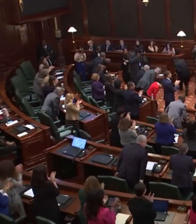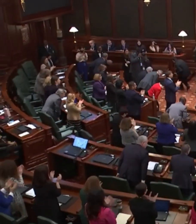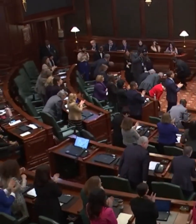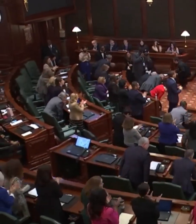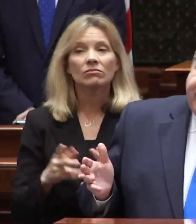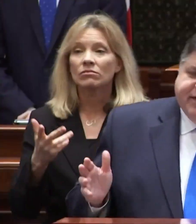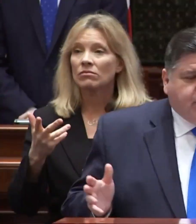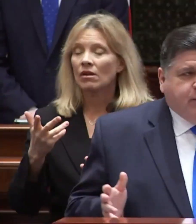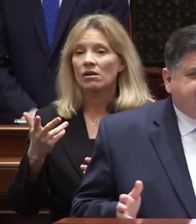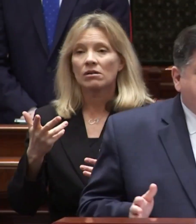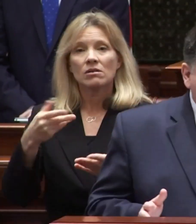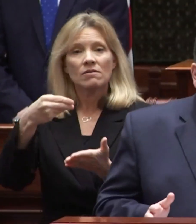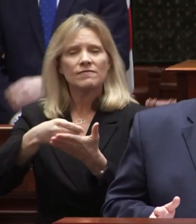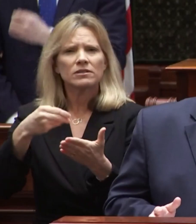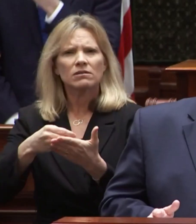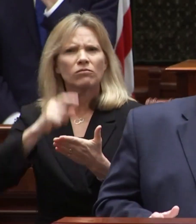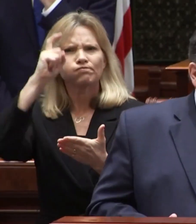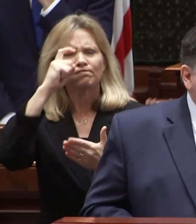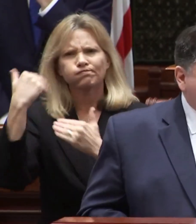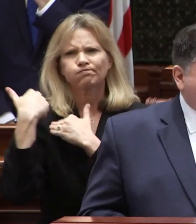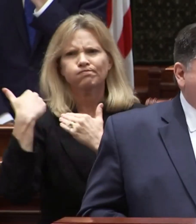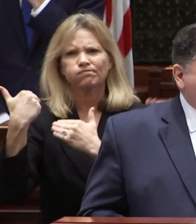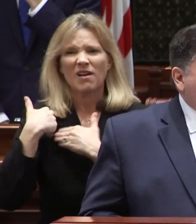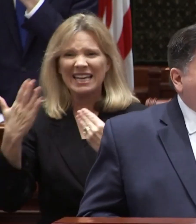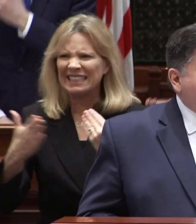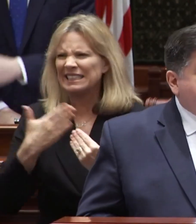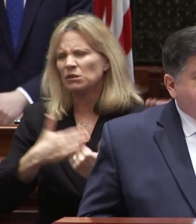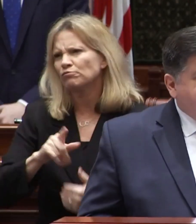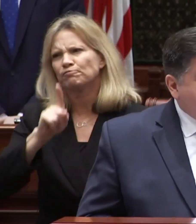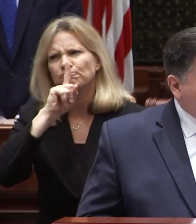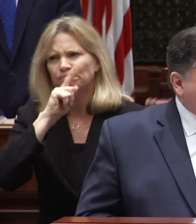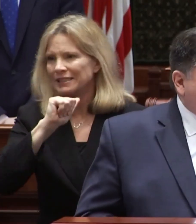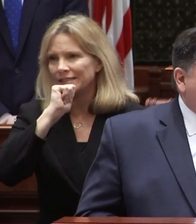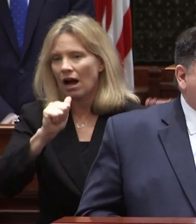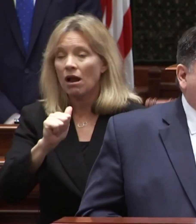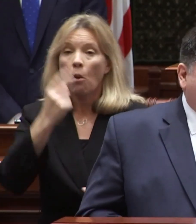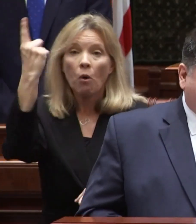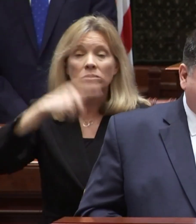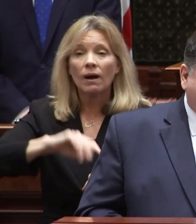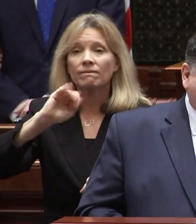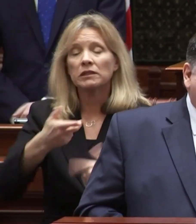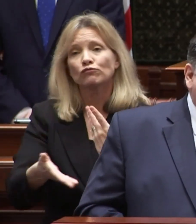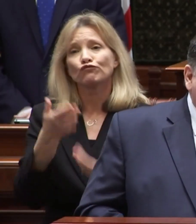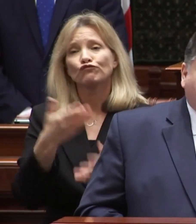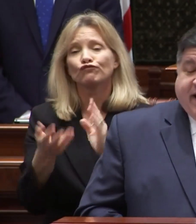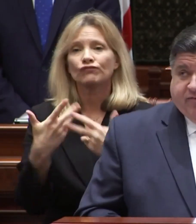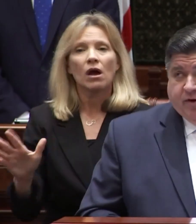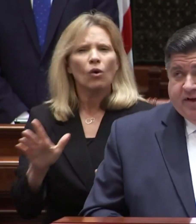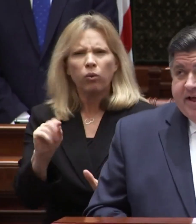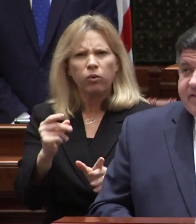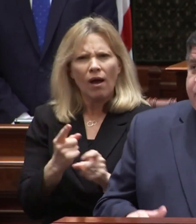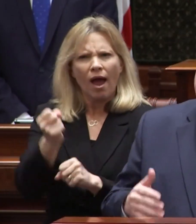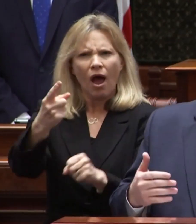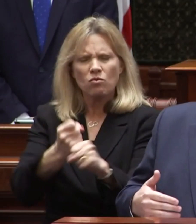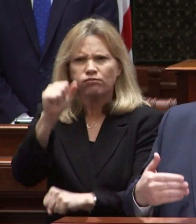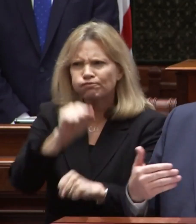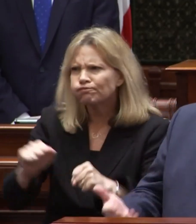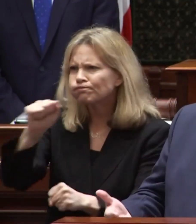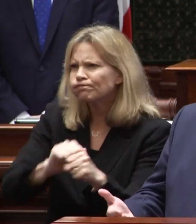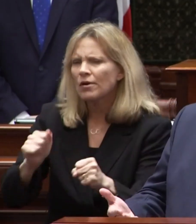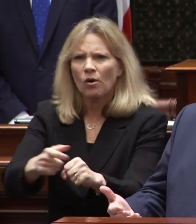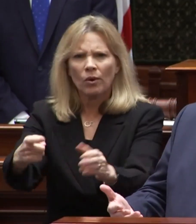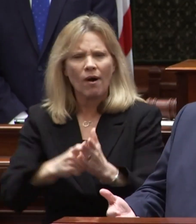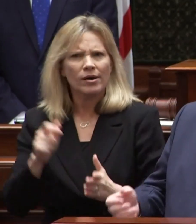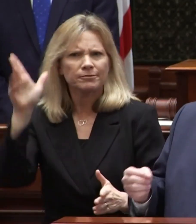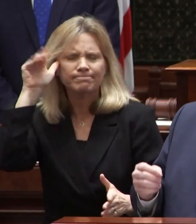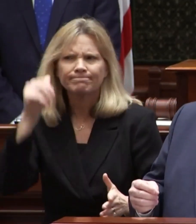now fiscal responsibility isn't easy nor is it a one-time fix it's an annual effort that requires